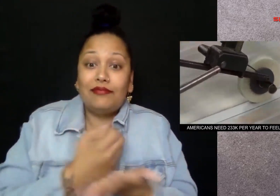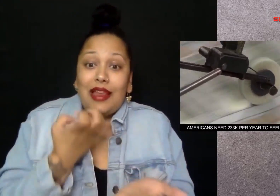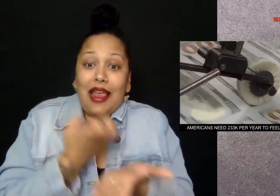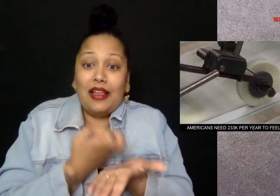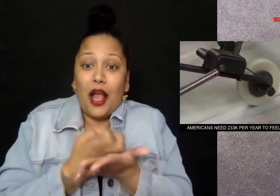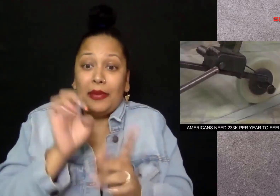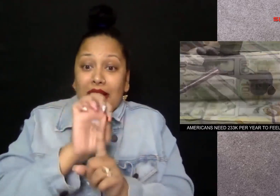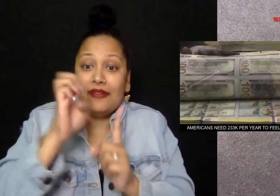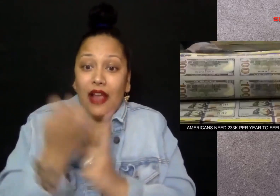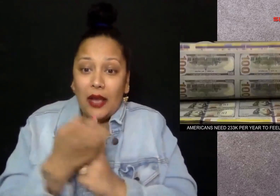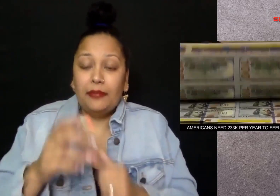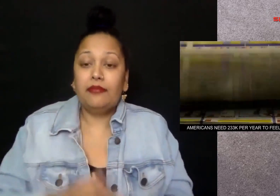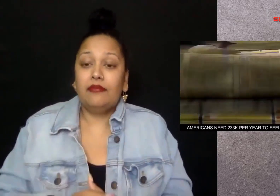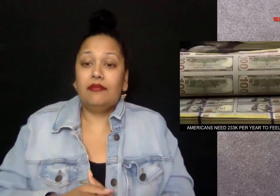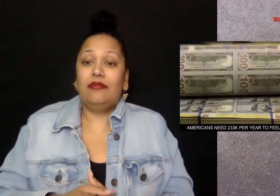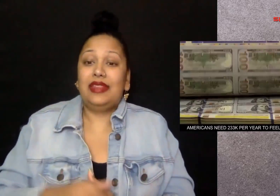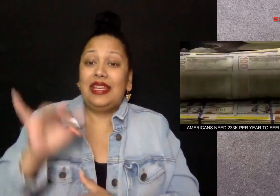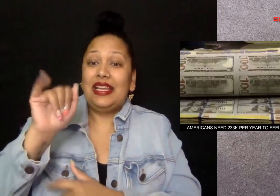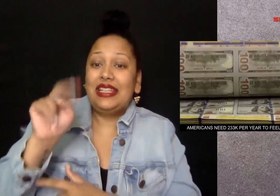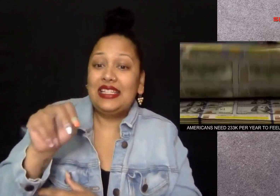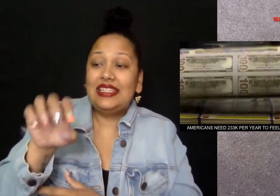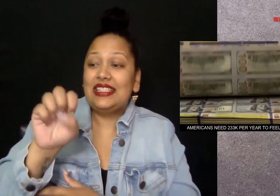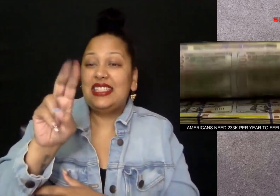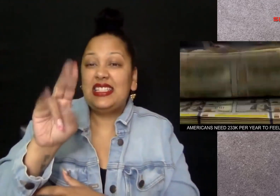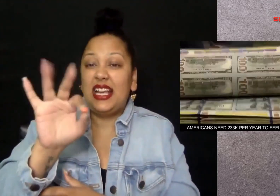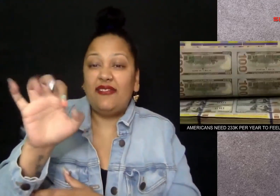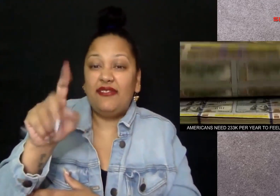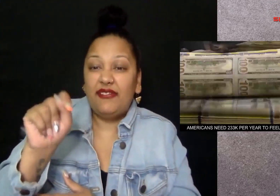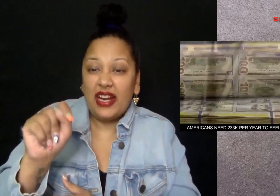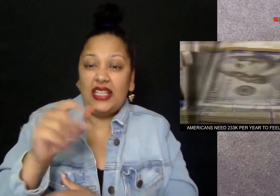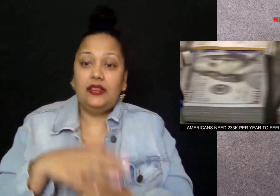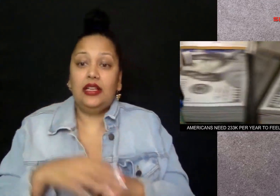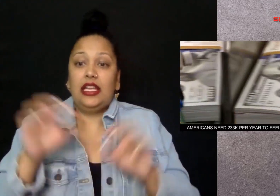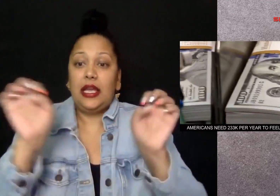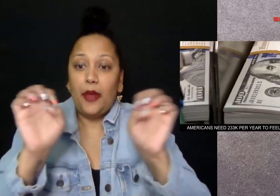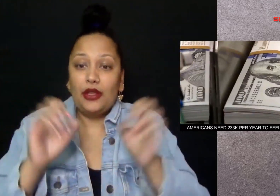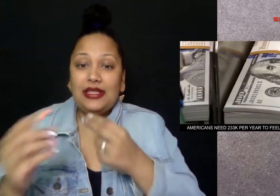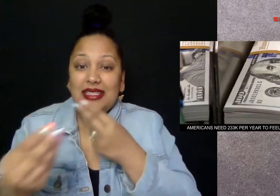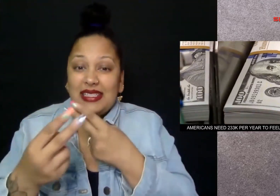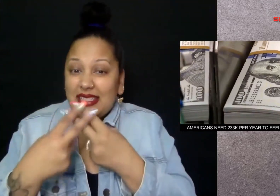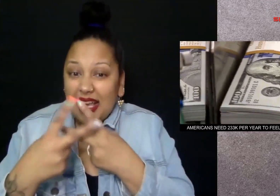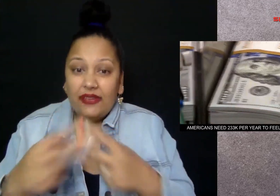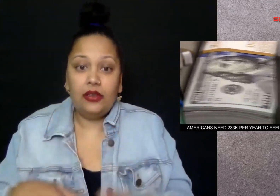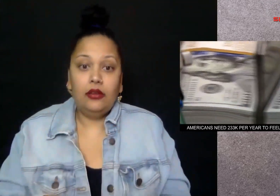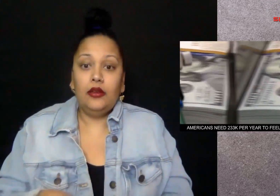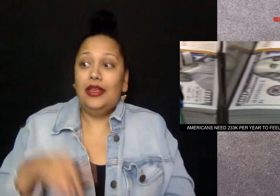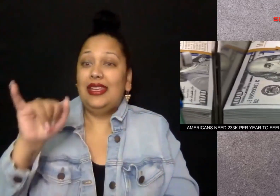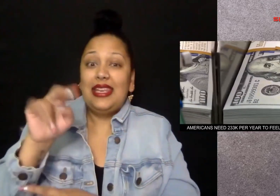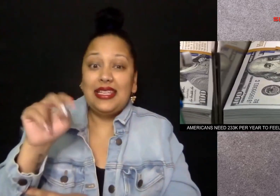that was followed by the economic environment insufficient emergency savings